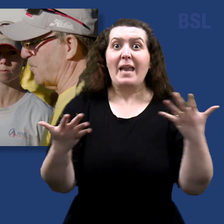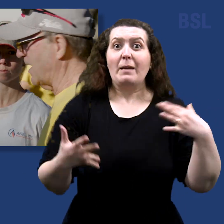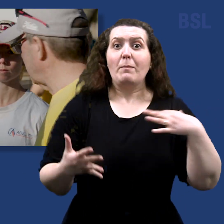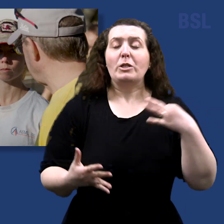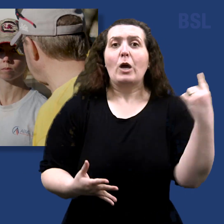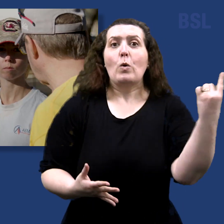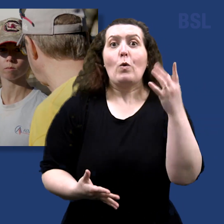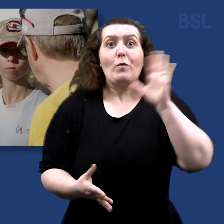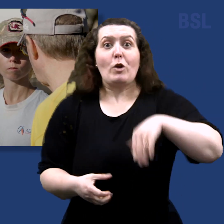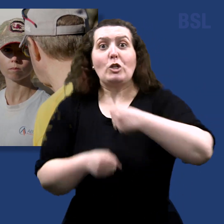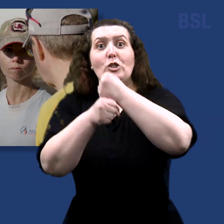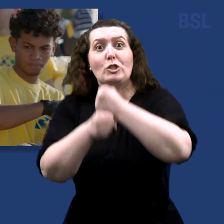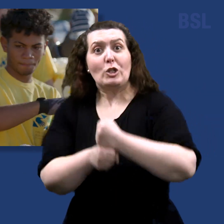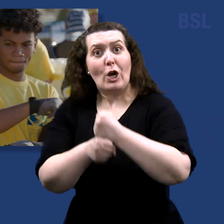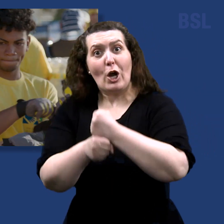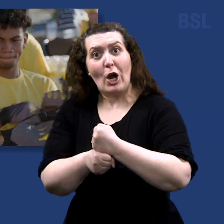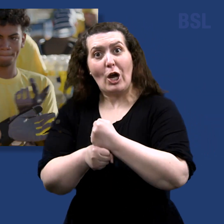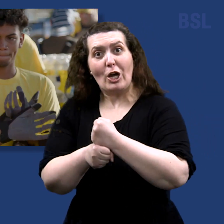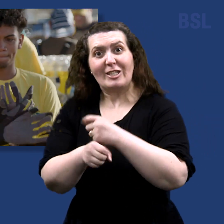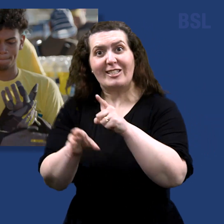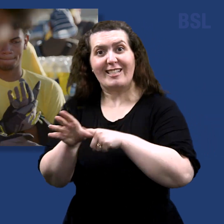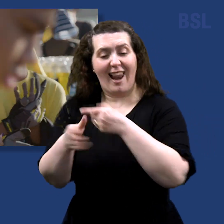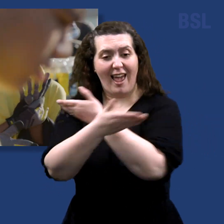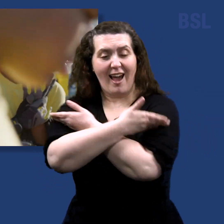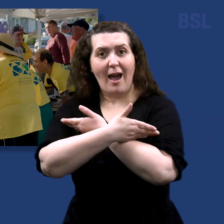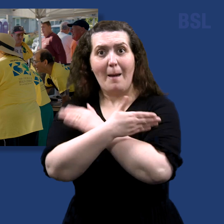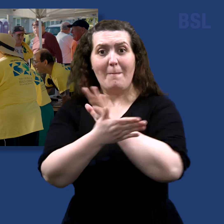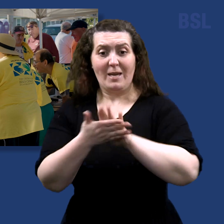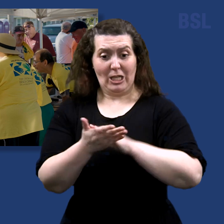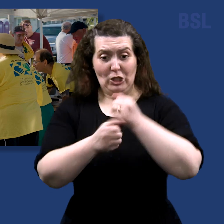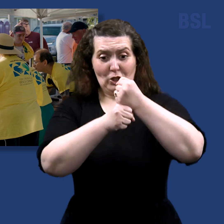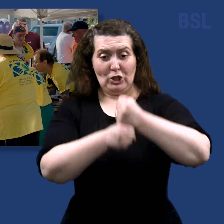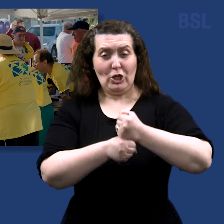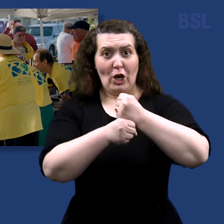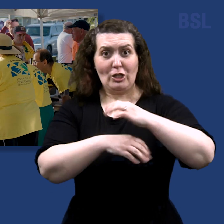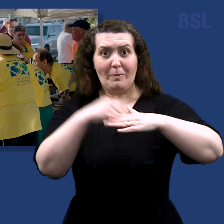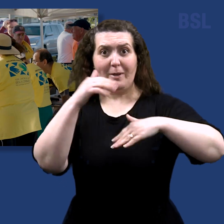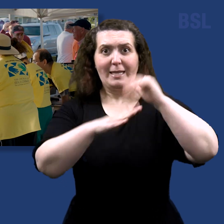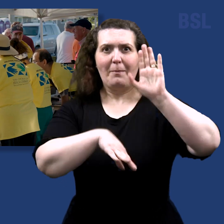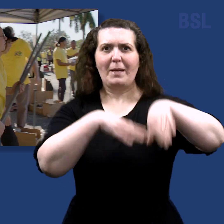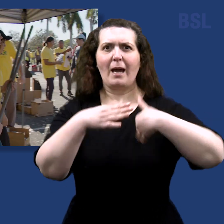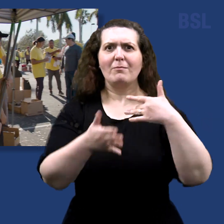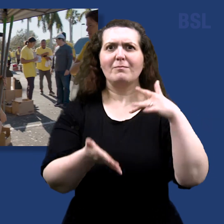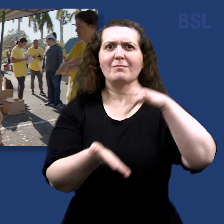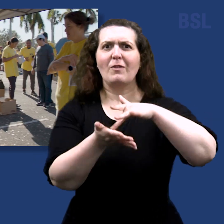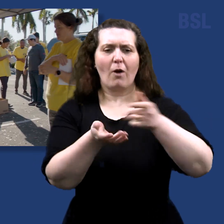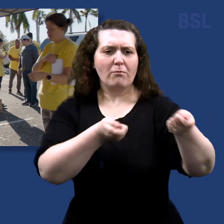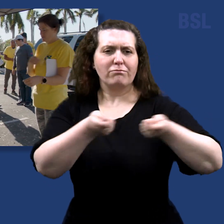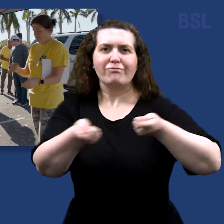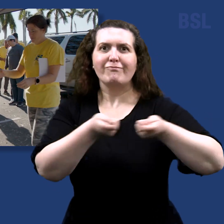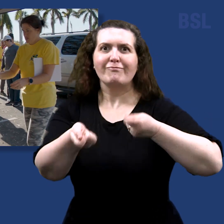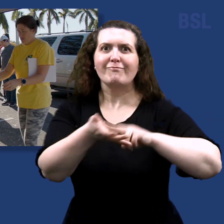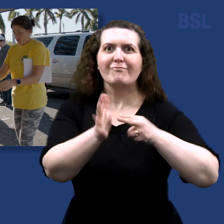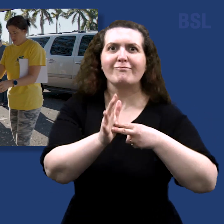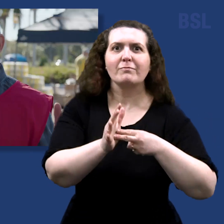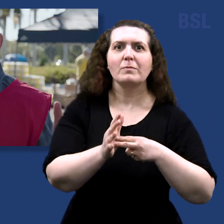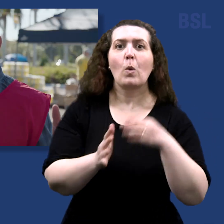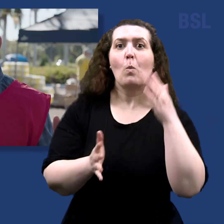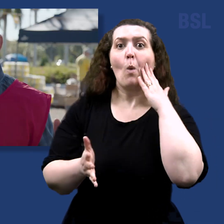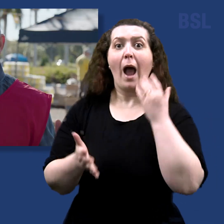Church, whose meeting houses became temporary command centers. Any time that we have a disaster, the Church has developed the